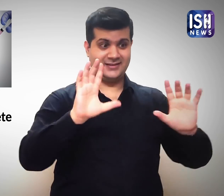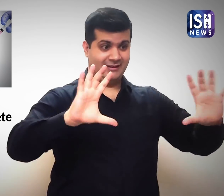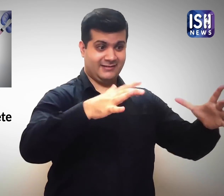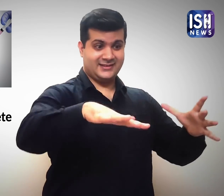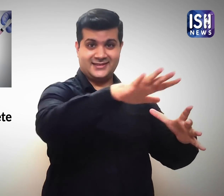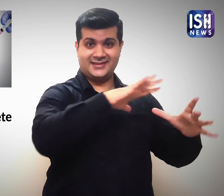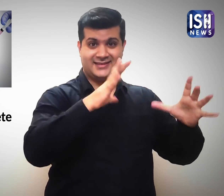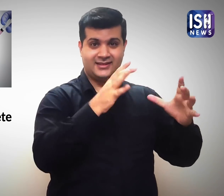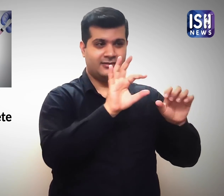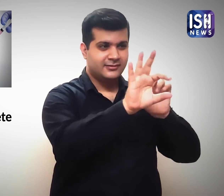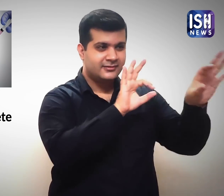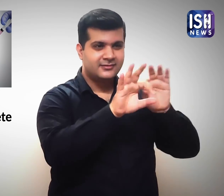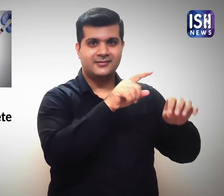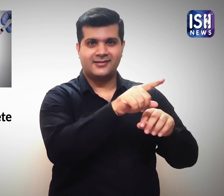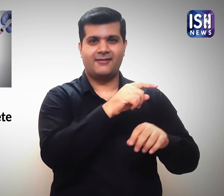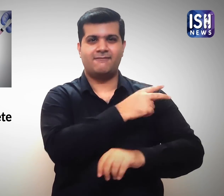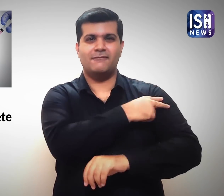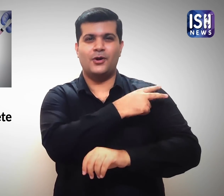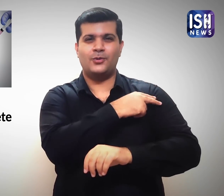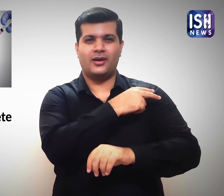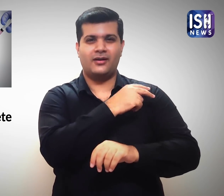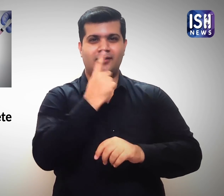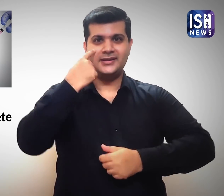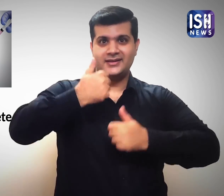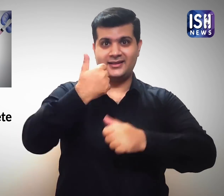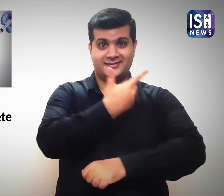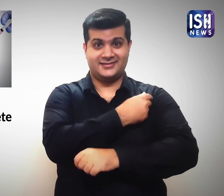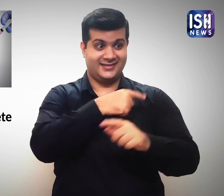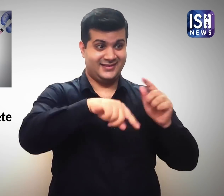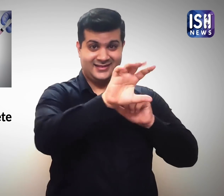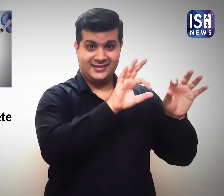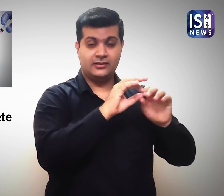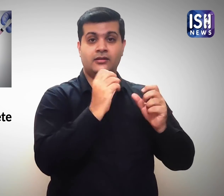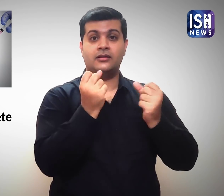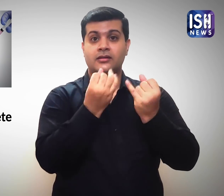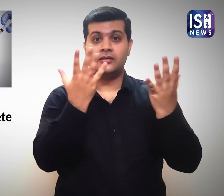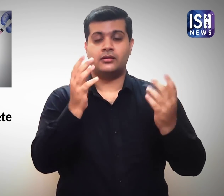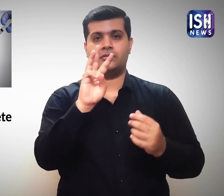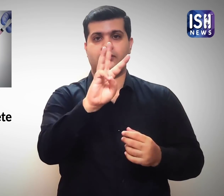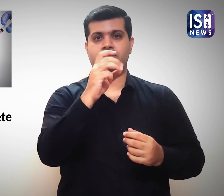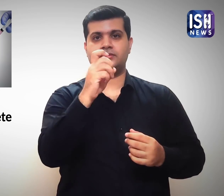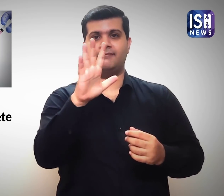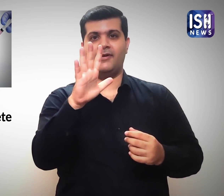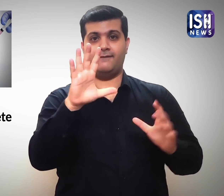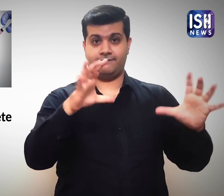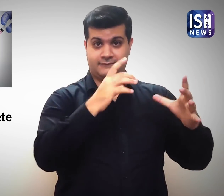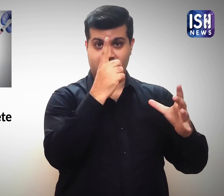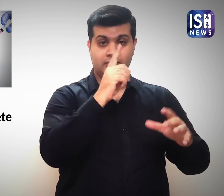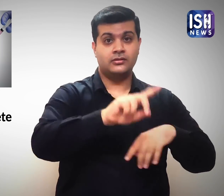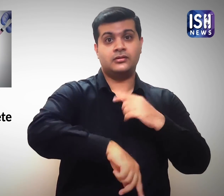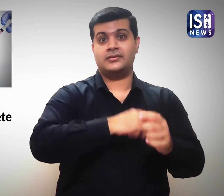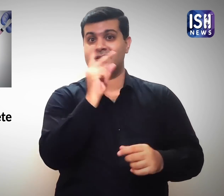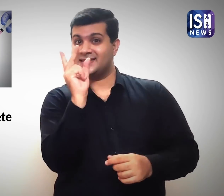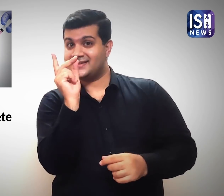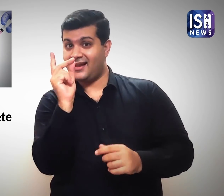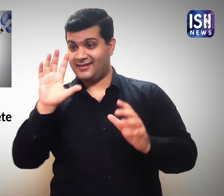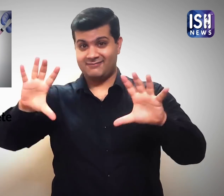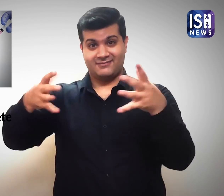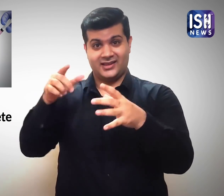the vaccine would be tested on 375 volunteers. The Phase